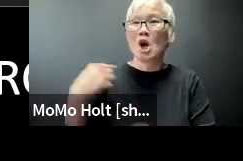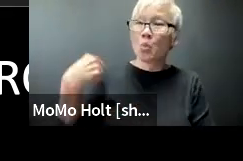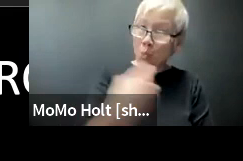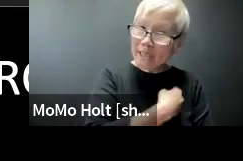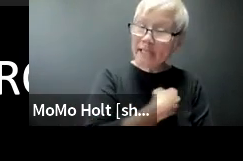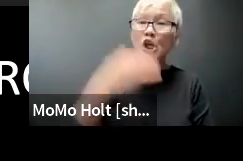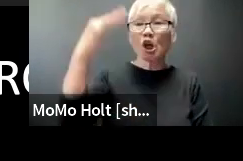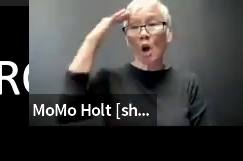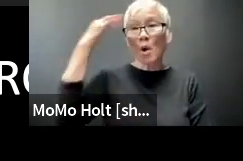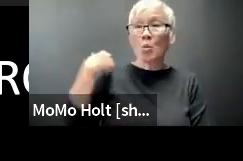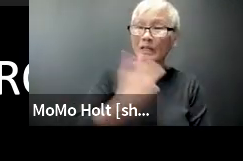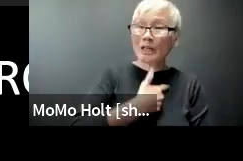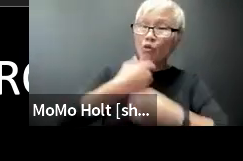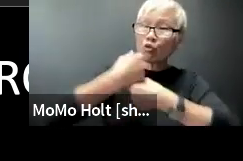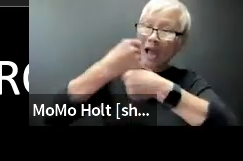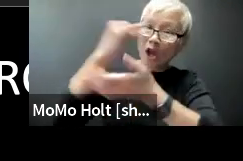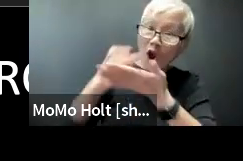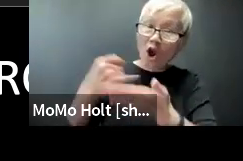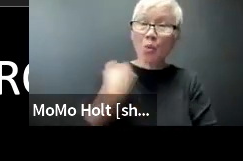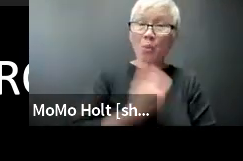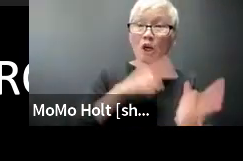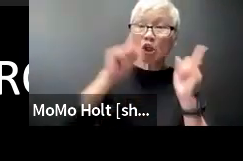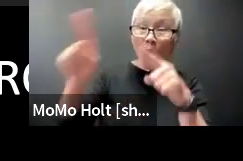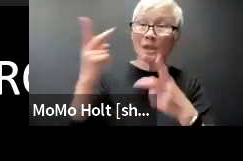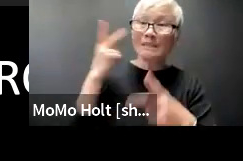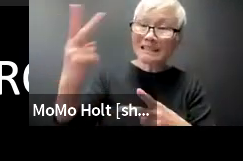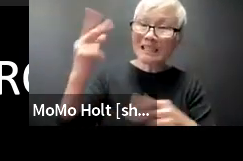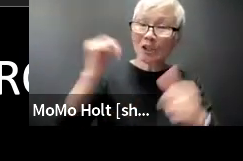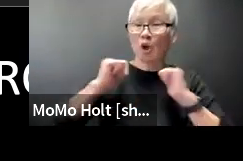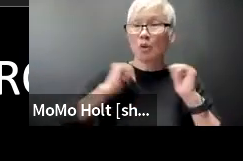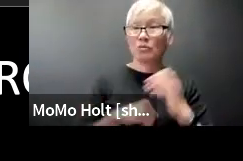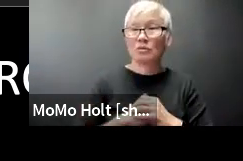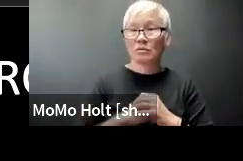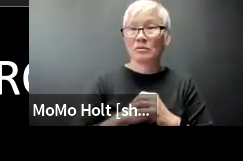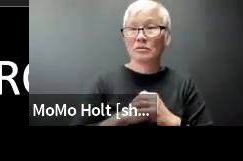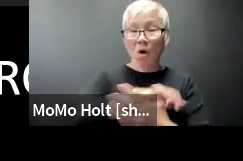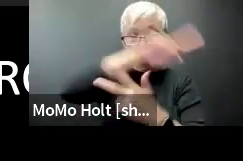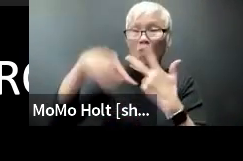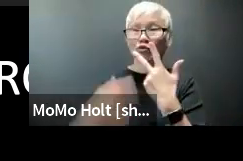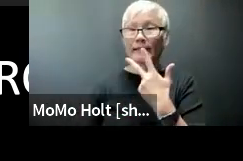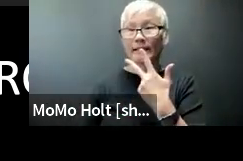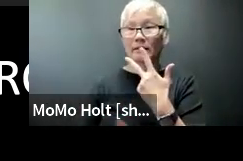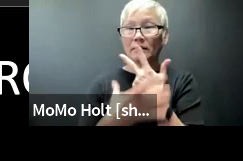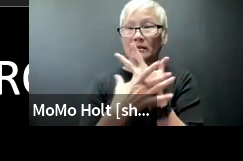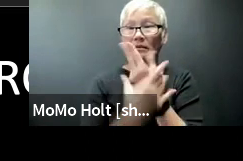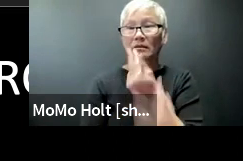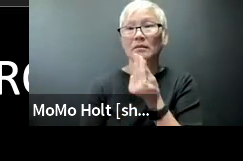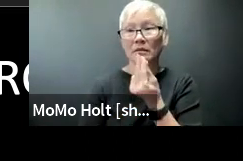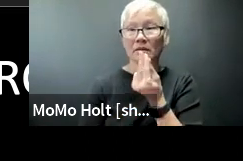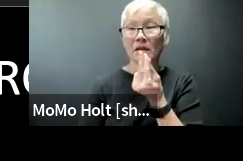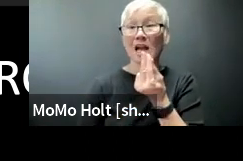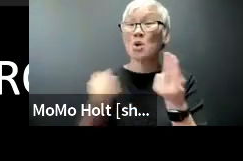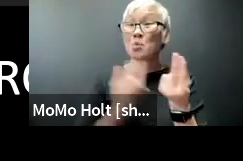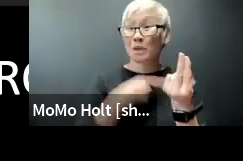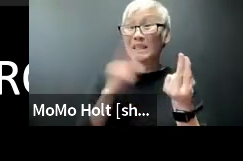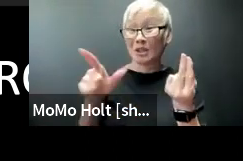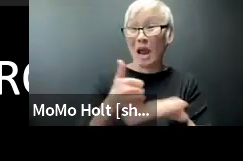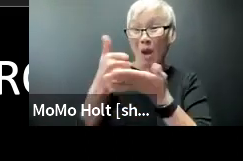that needs to stop we know what we need we create the art we go and see the arts